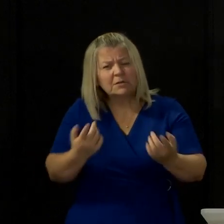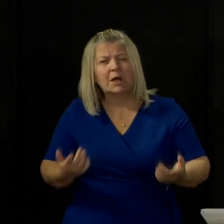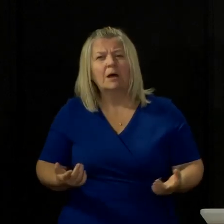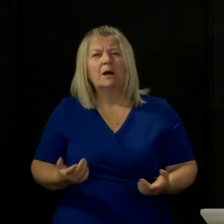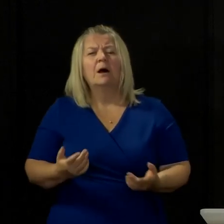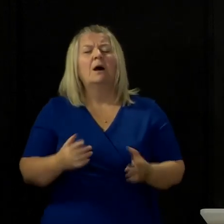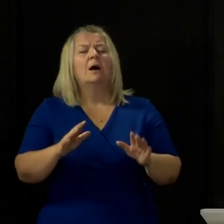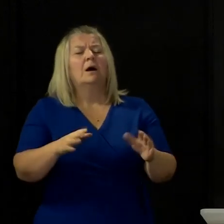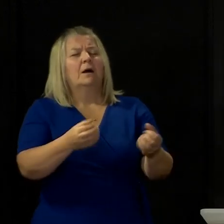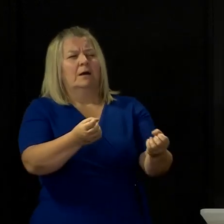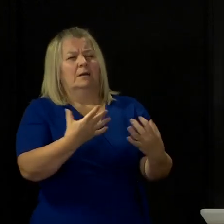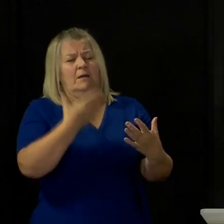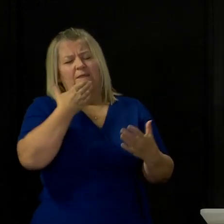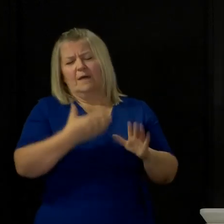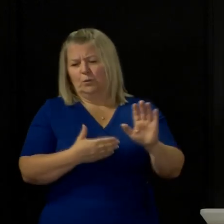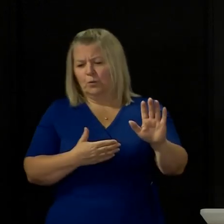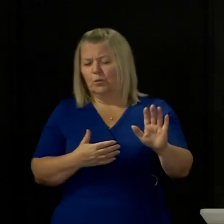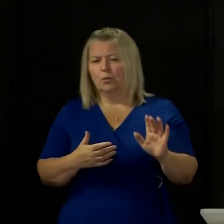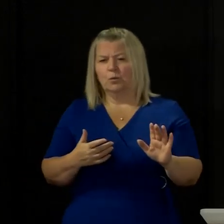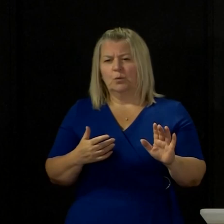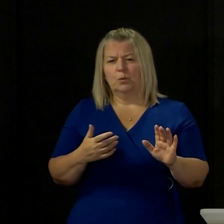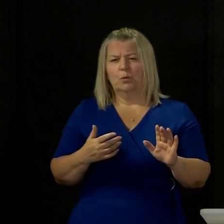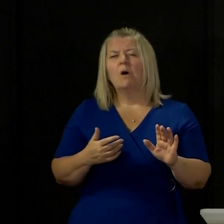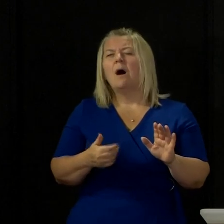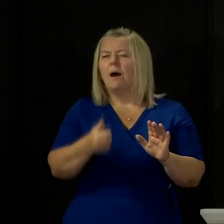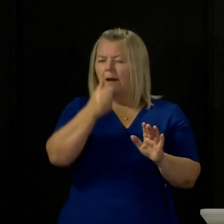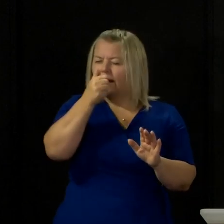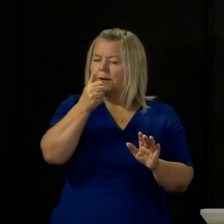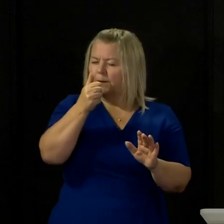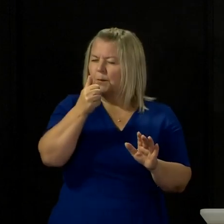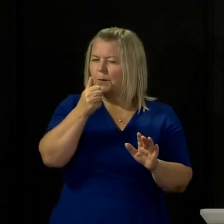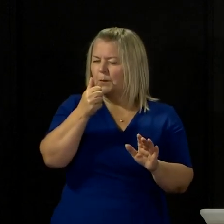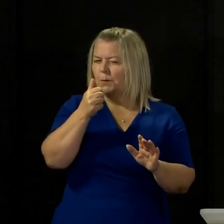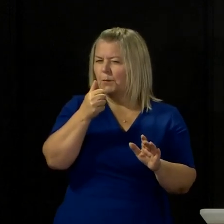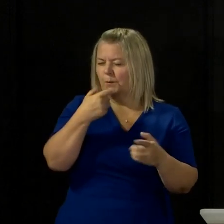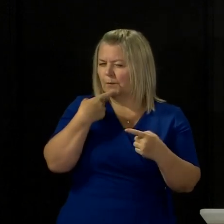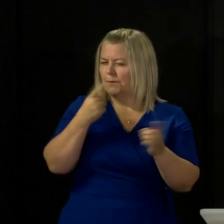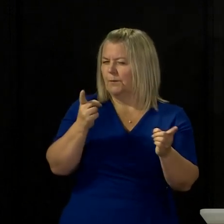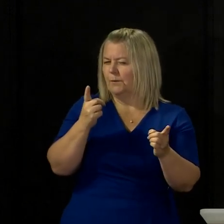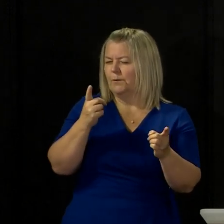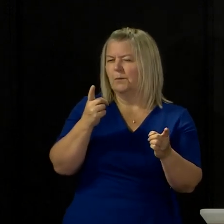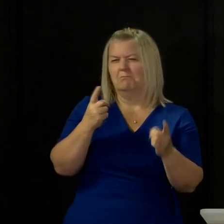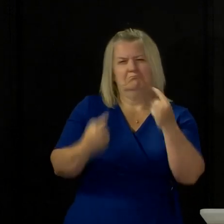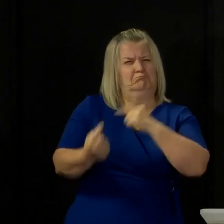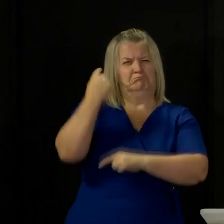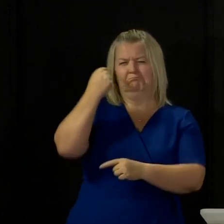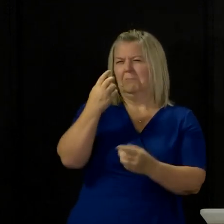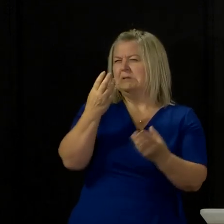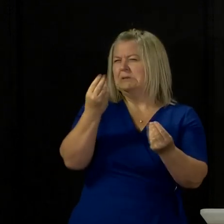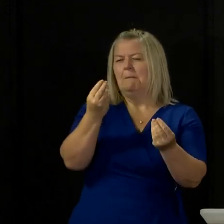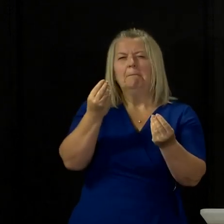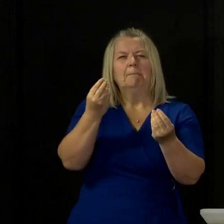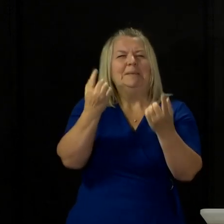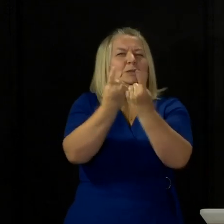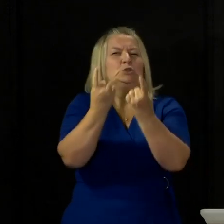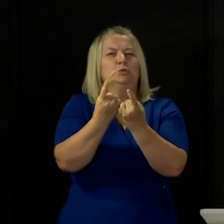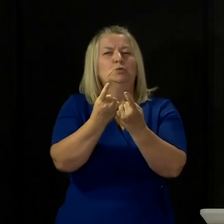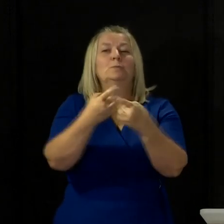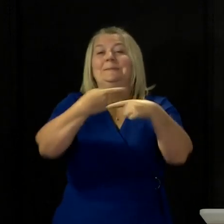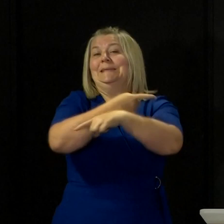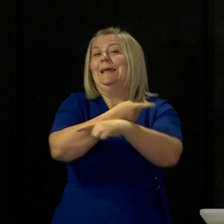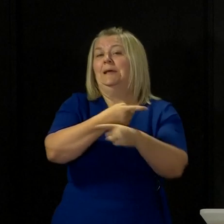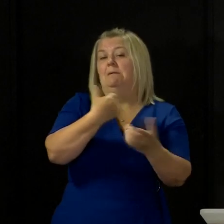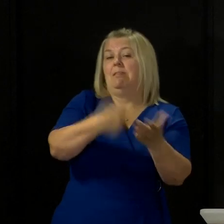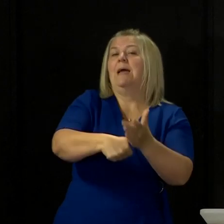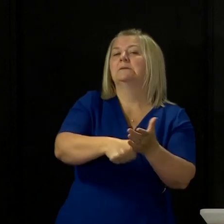Thank you for that question. There were, and this is something I think we addressed some time ago, there was an administrative error in a portion of the